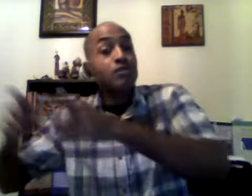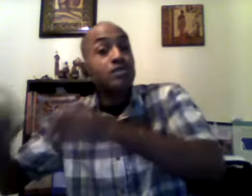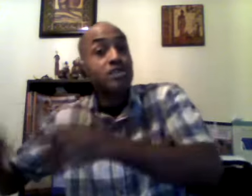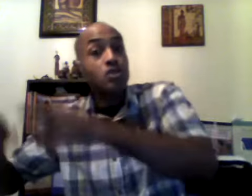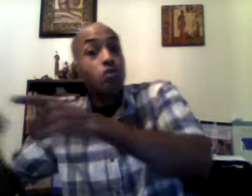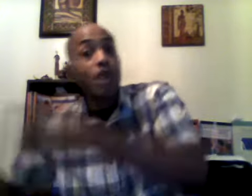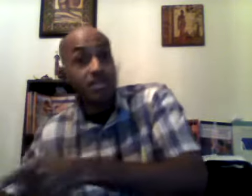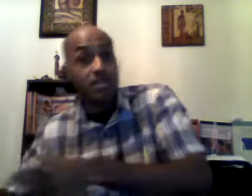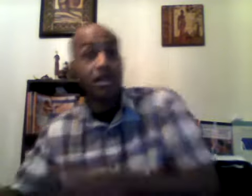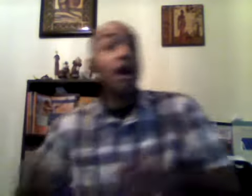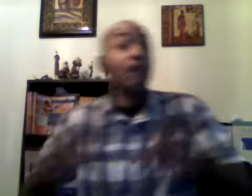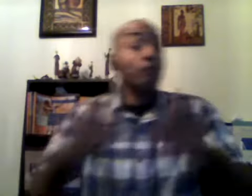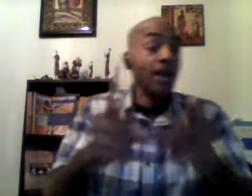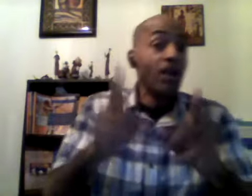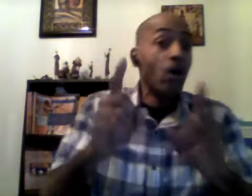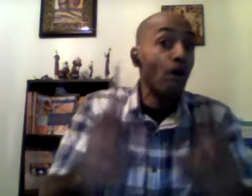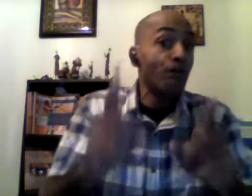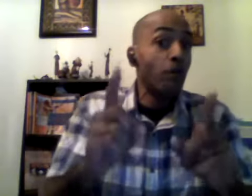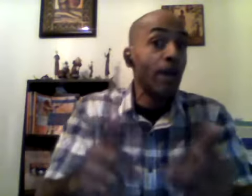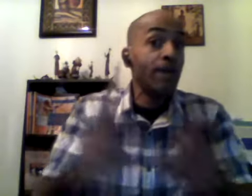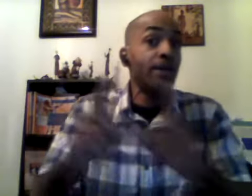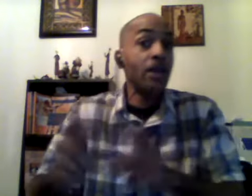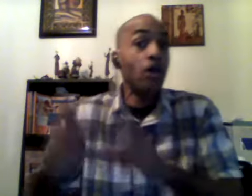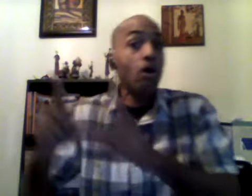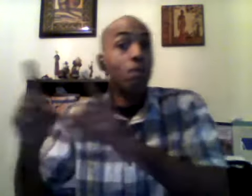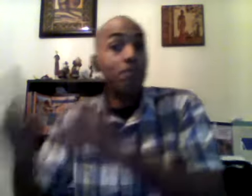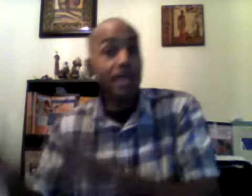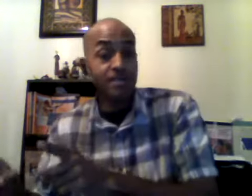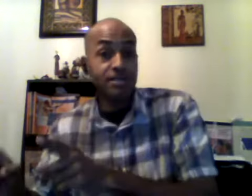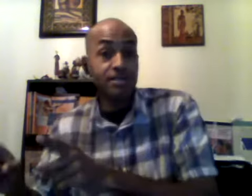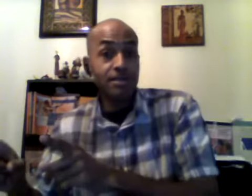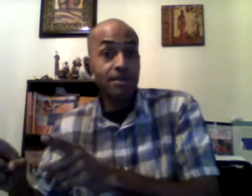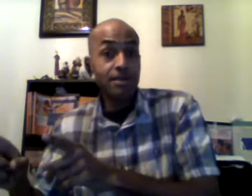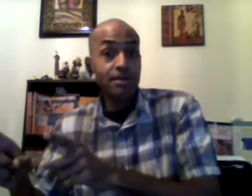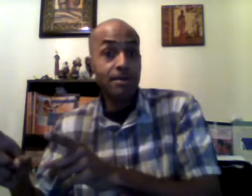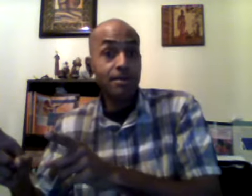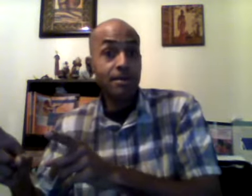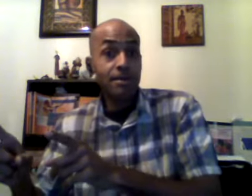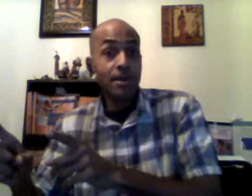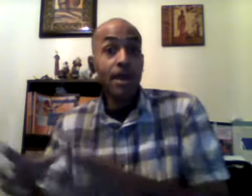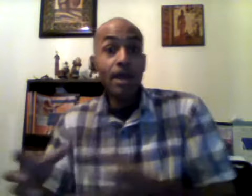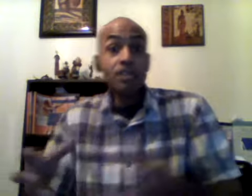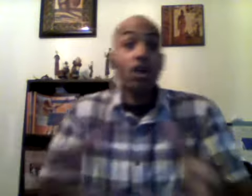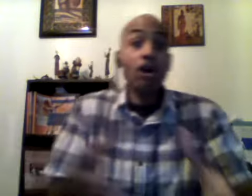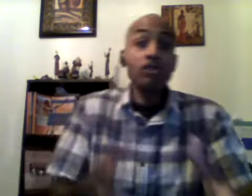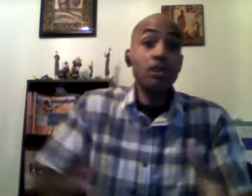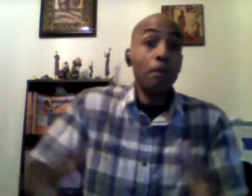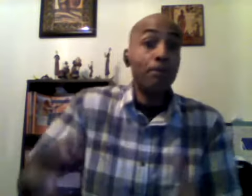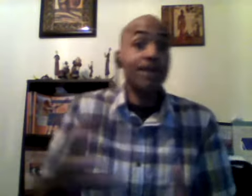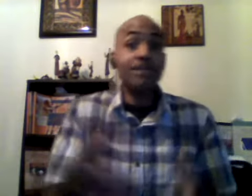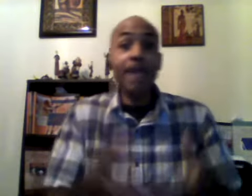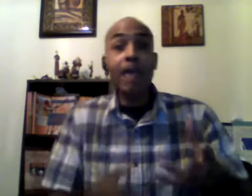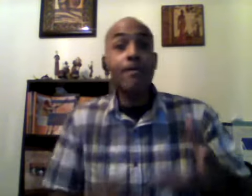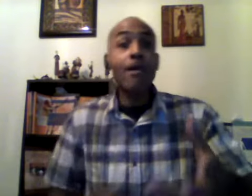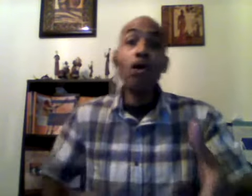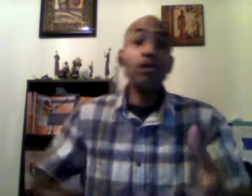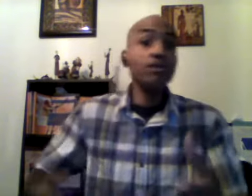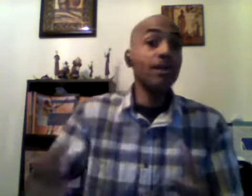situation of being overweight and obese it's causing a breakdown on your